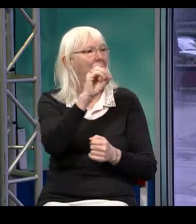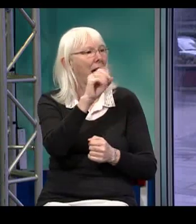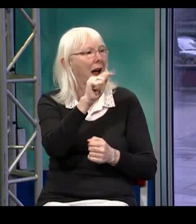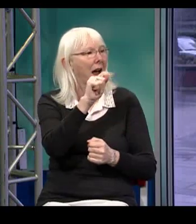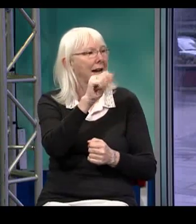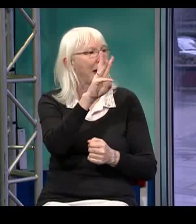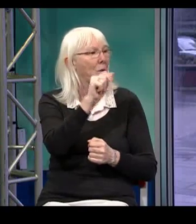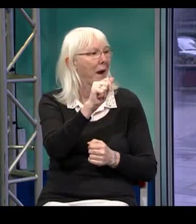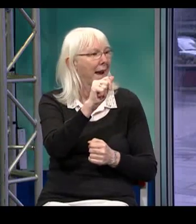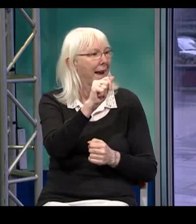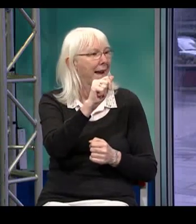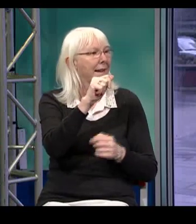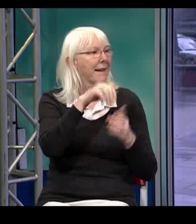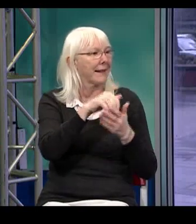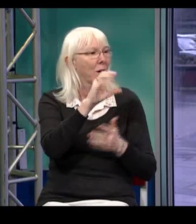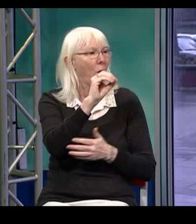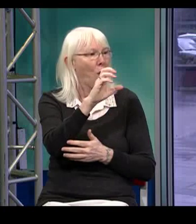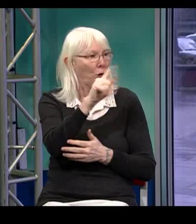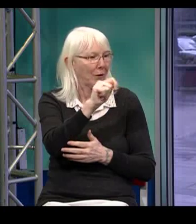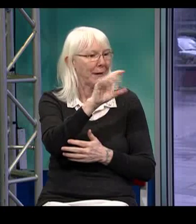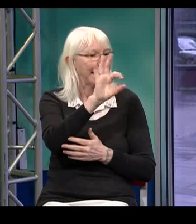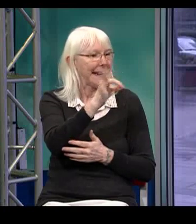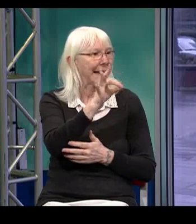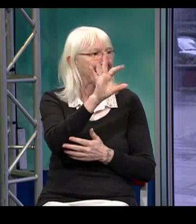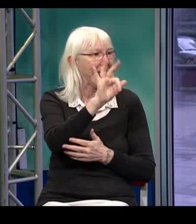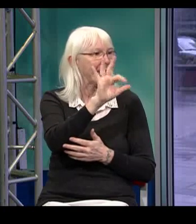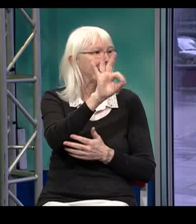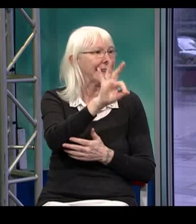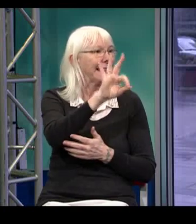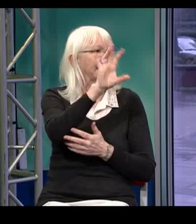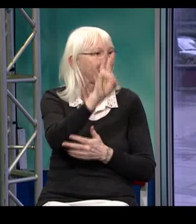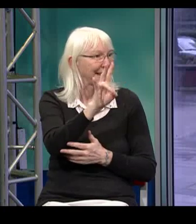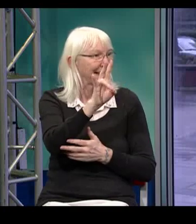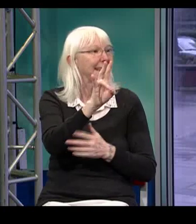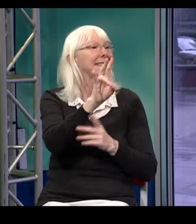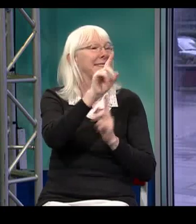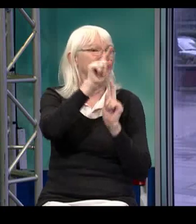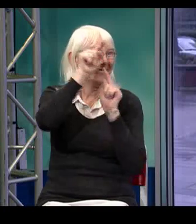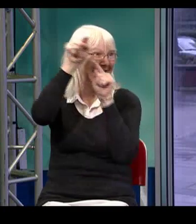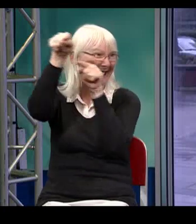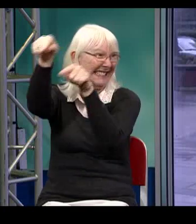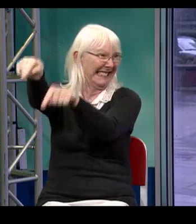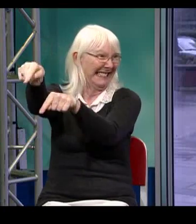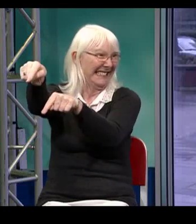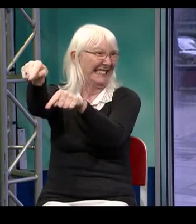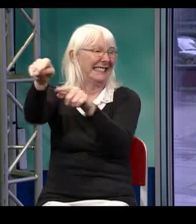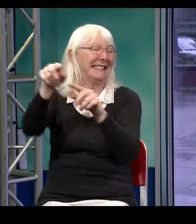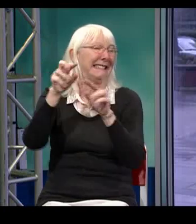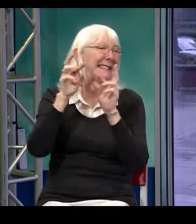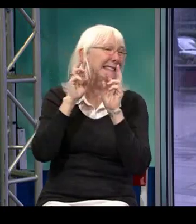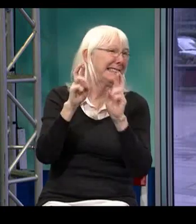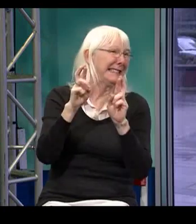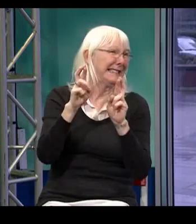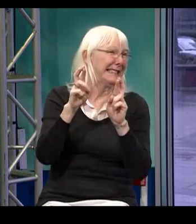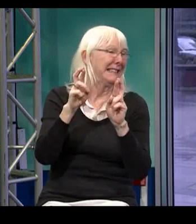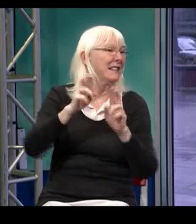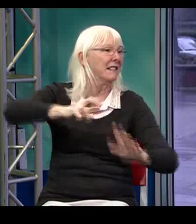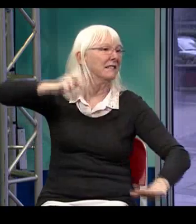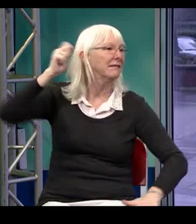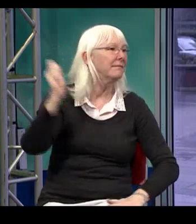Finally, it went to Ottawa, to the Supreme Court there. And in 1997, they